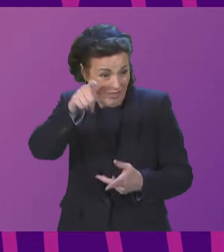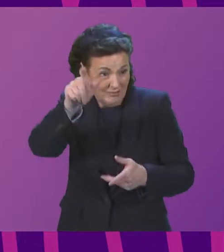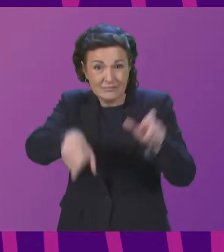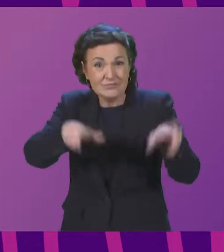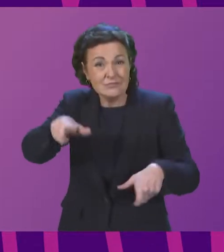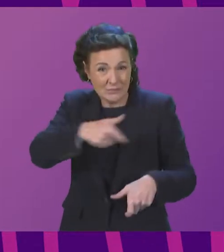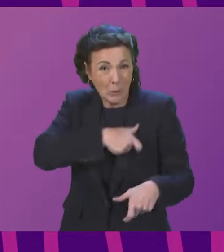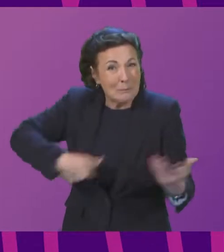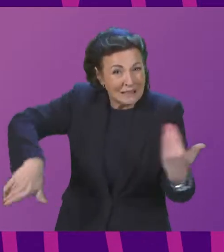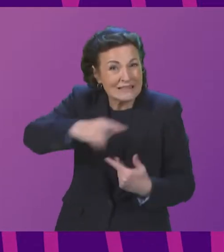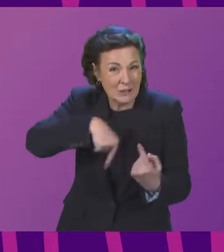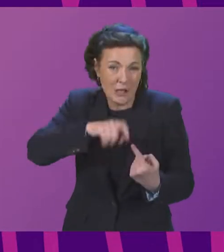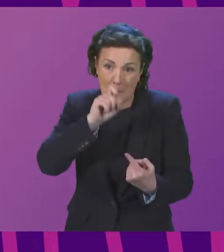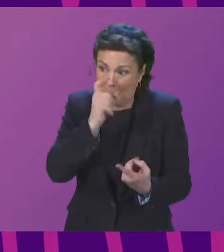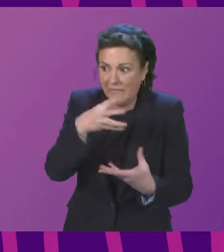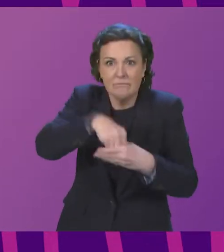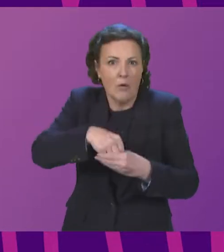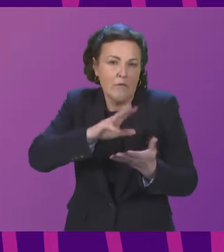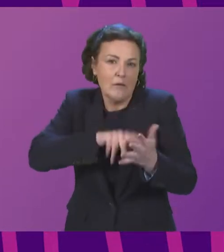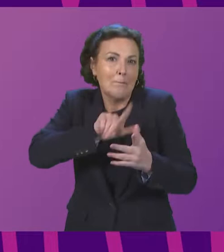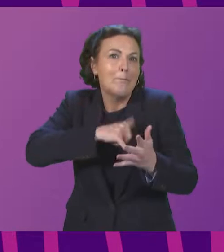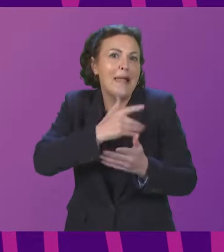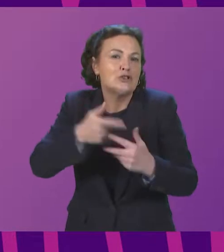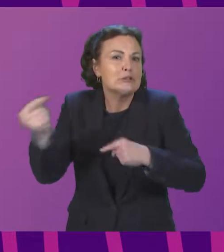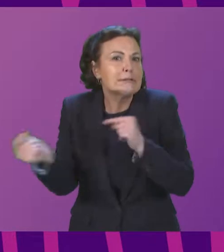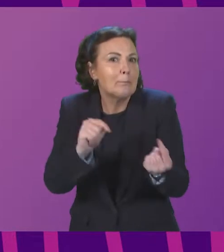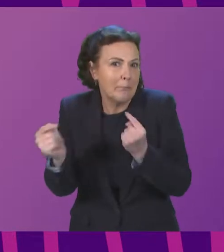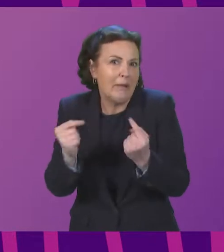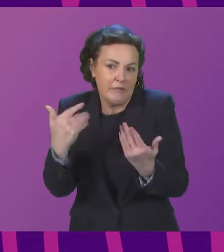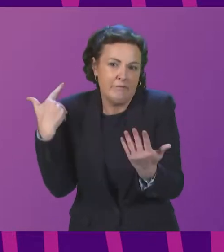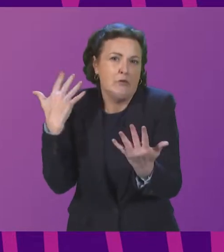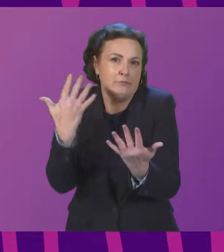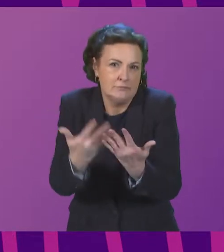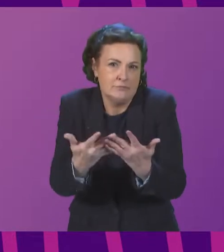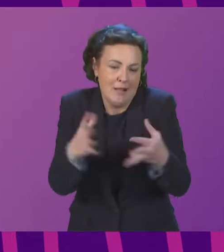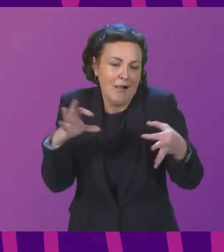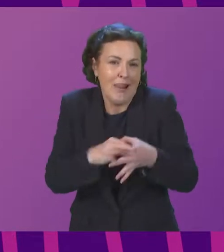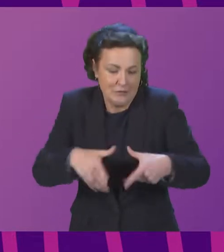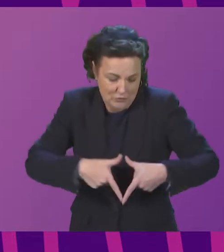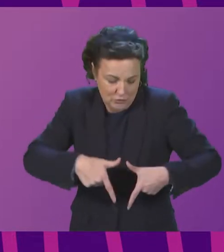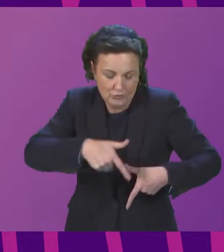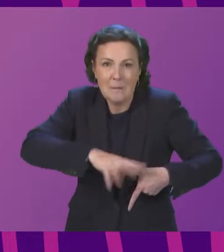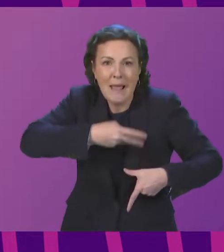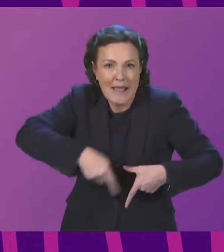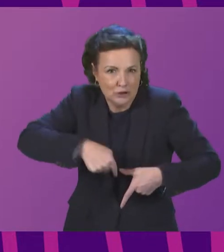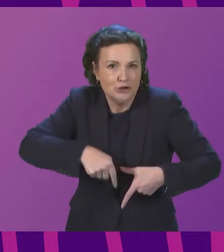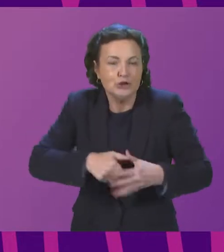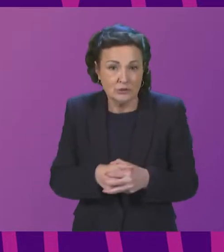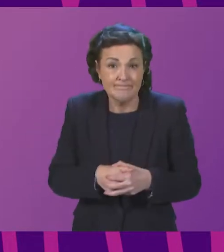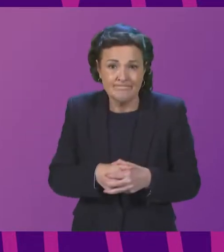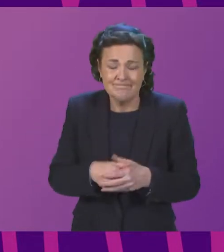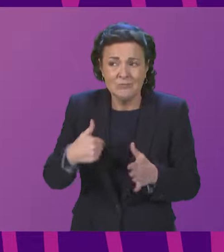have been involved in the mesh debates with the women around the transvaginal mesh and so it seems